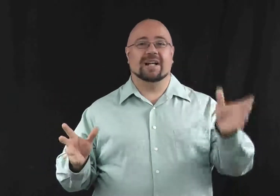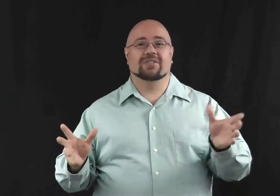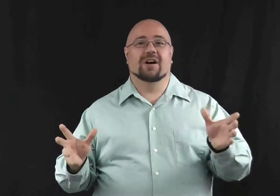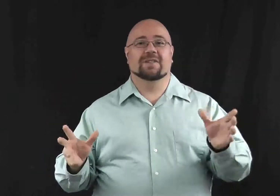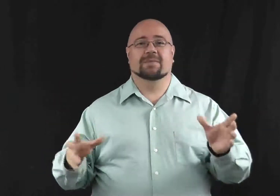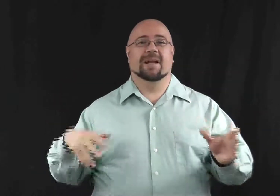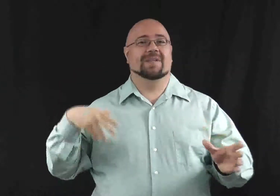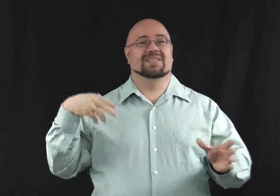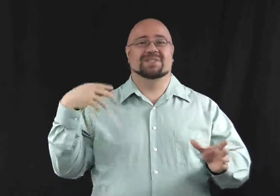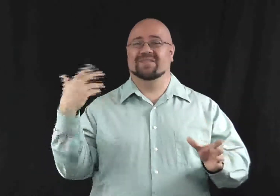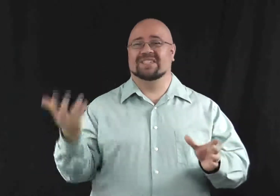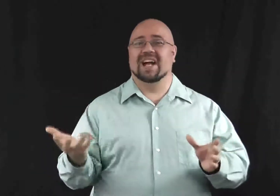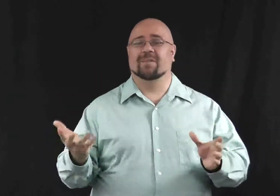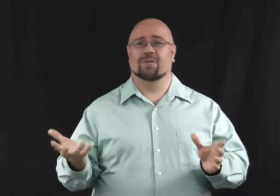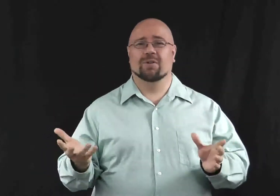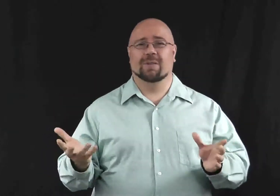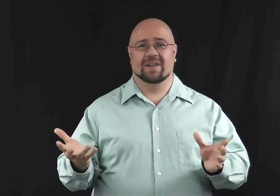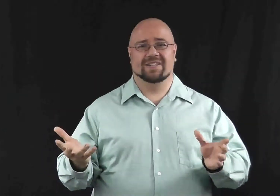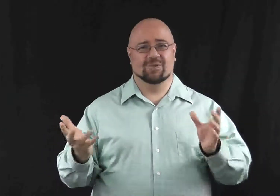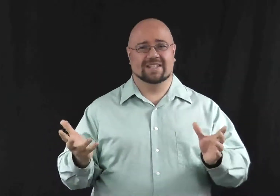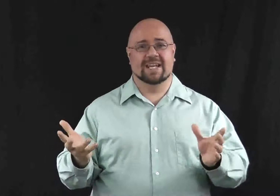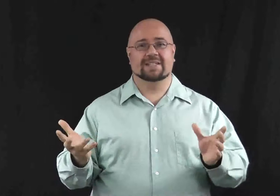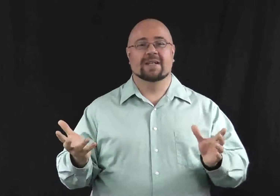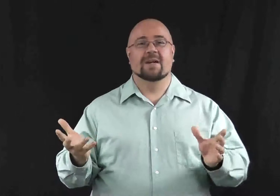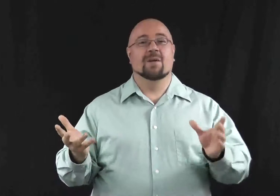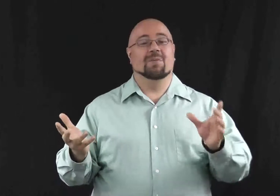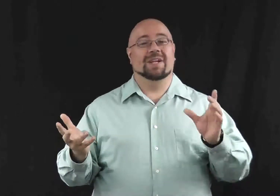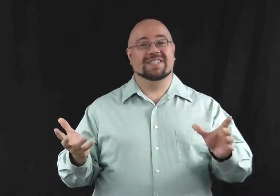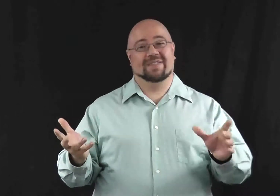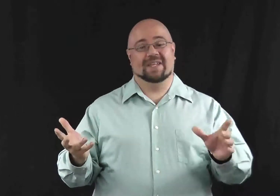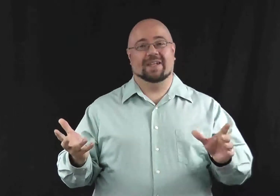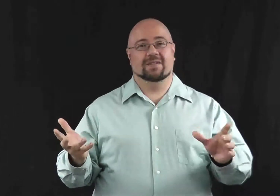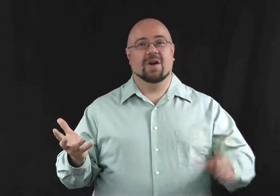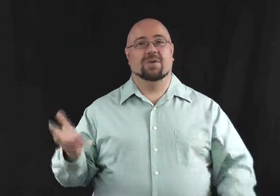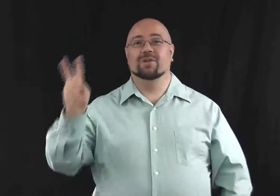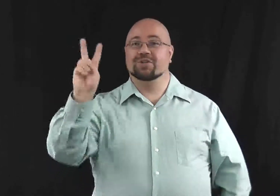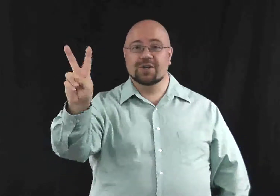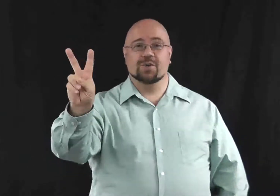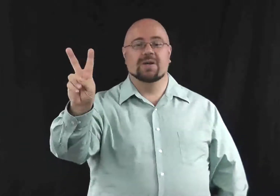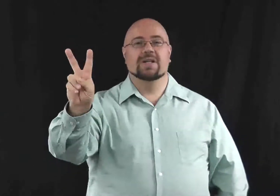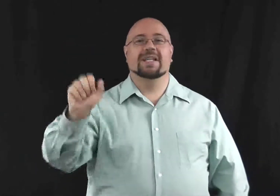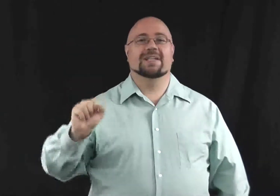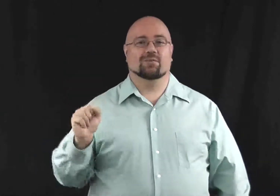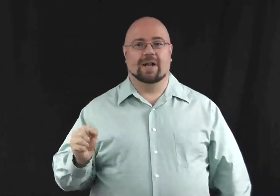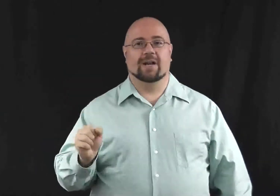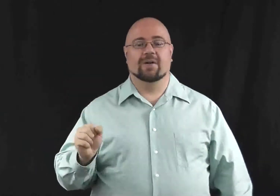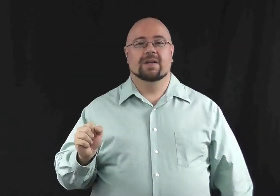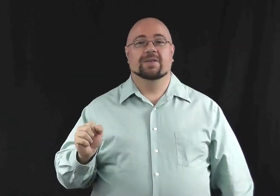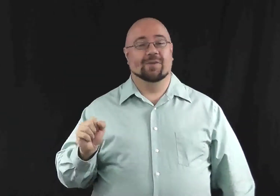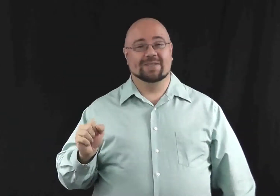office. It might be a specific type of program where they need to drug test. But here's the thing you need to know. Number two. It's rare. The reason why it's